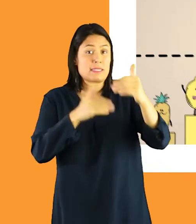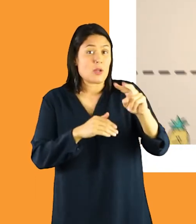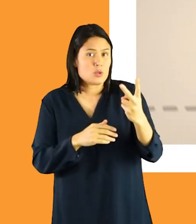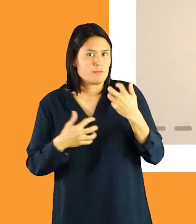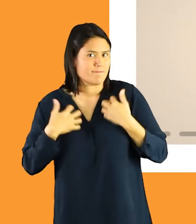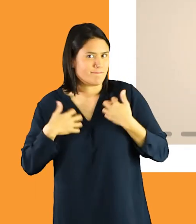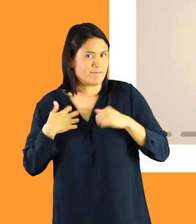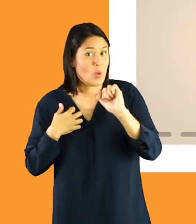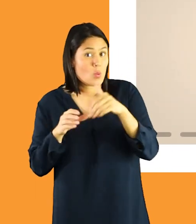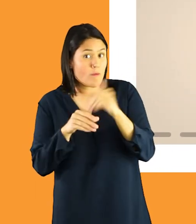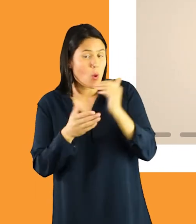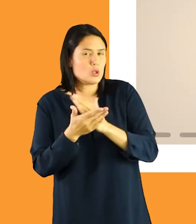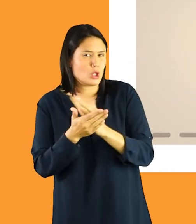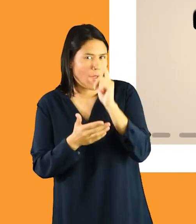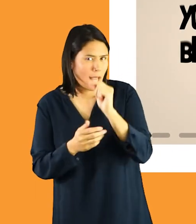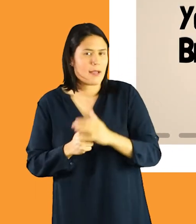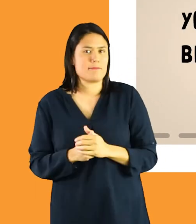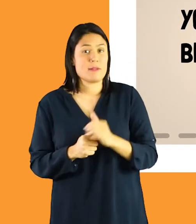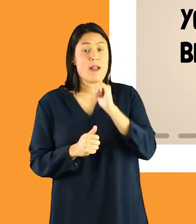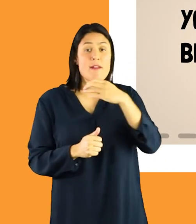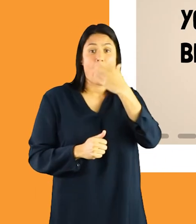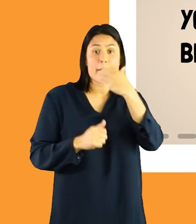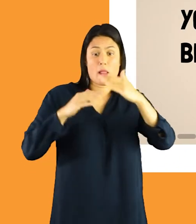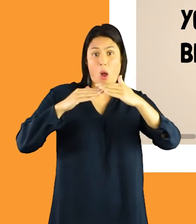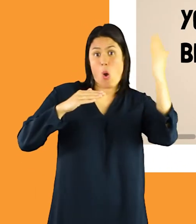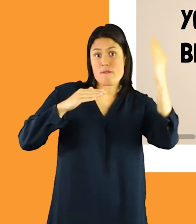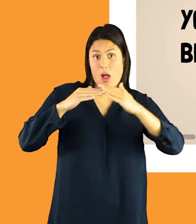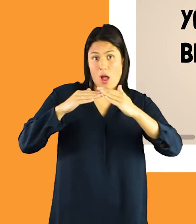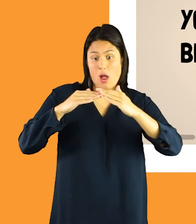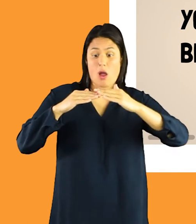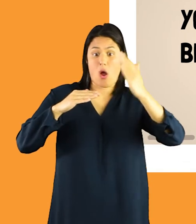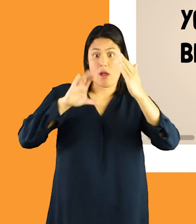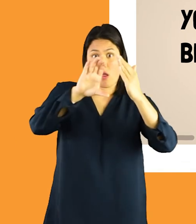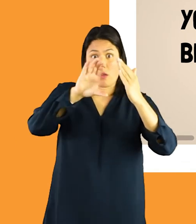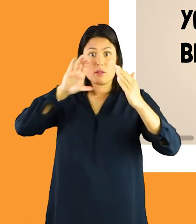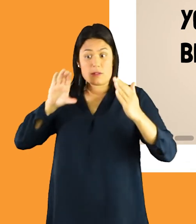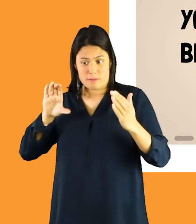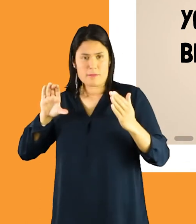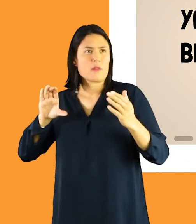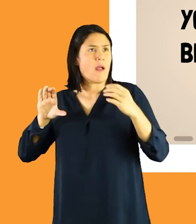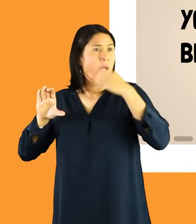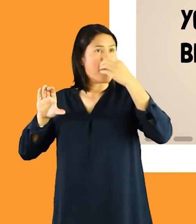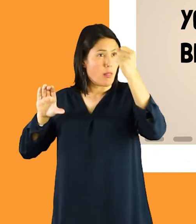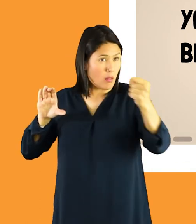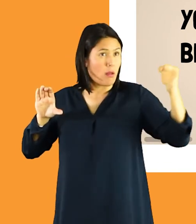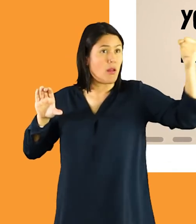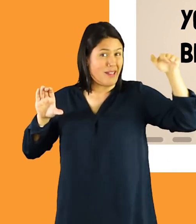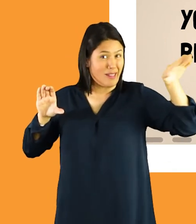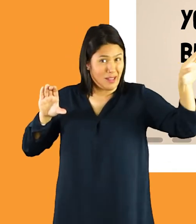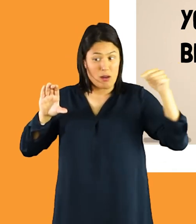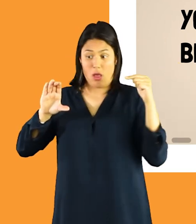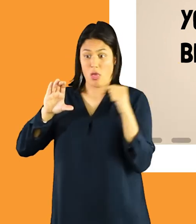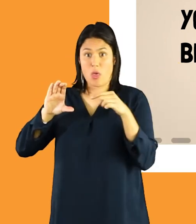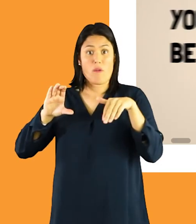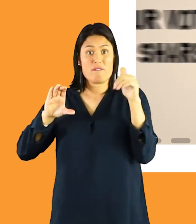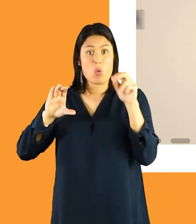this is where things get interesting. With STV, your vote can be shared based on your preferences. So, because apple has received more